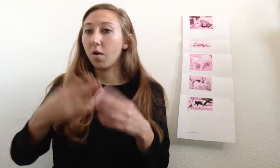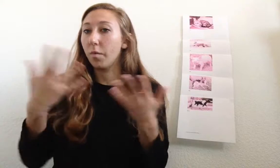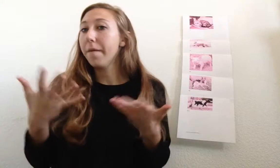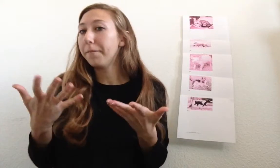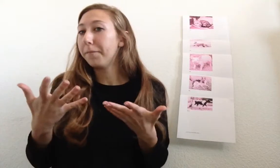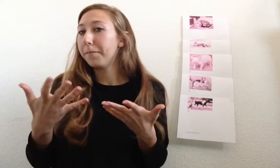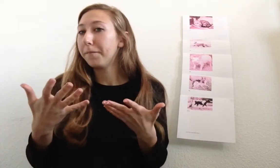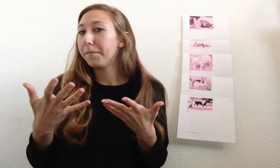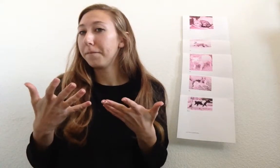what?